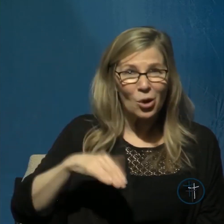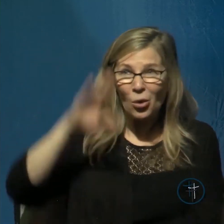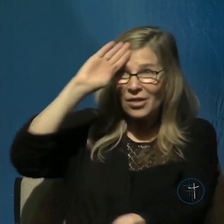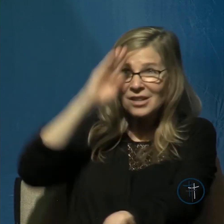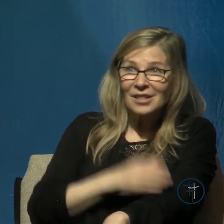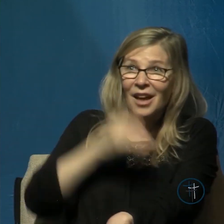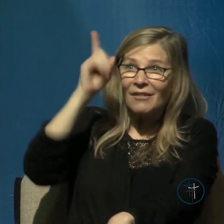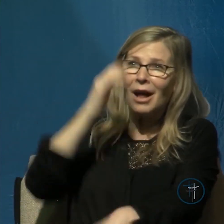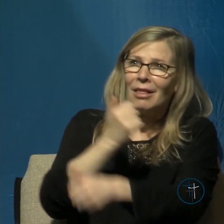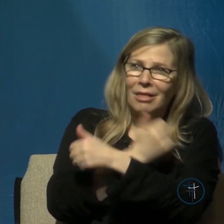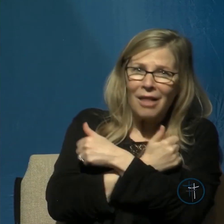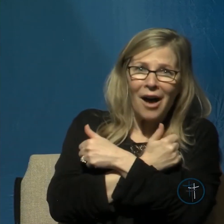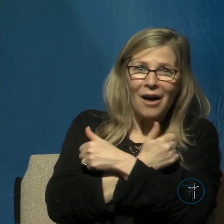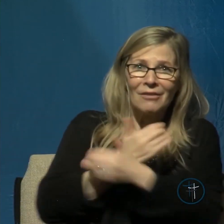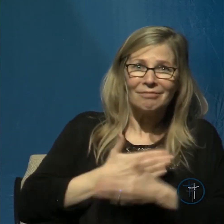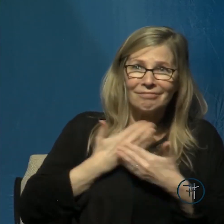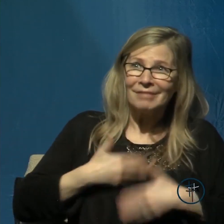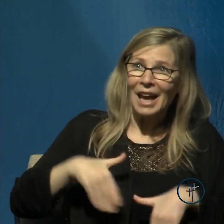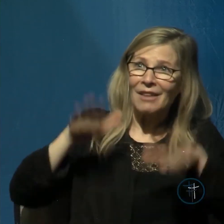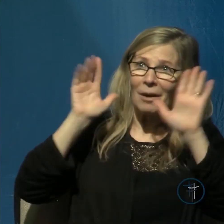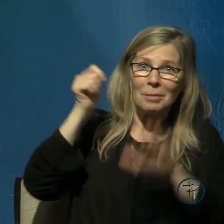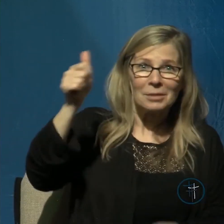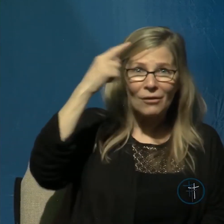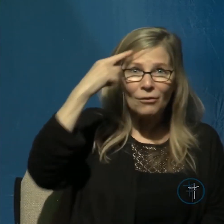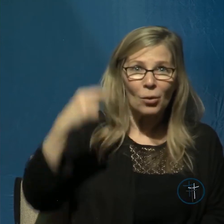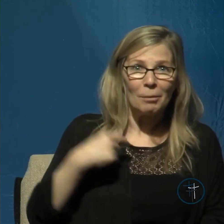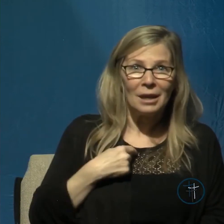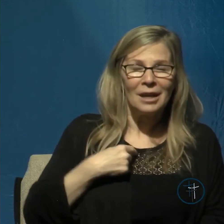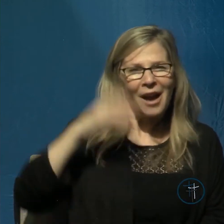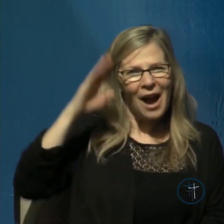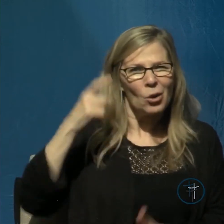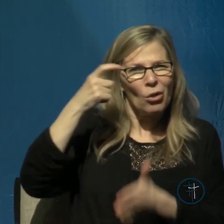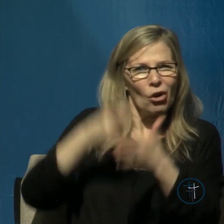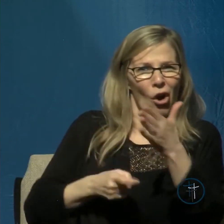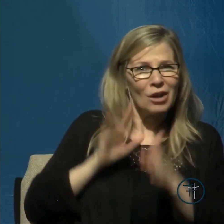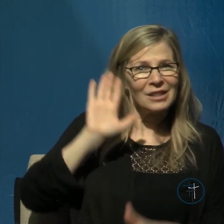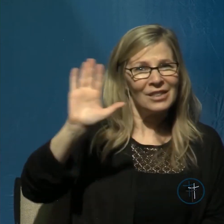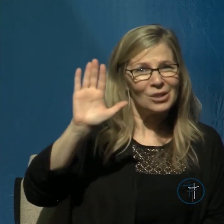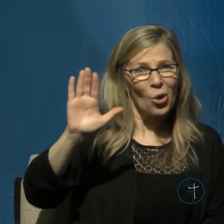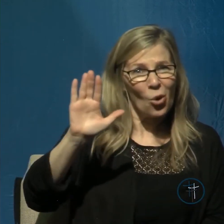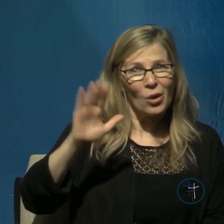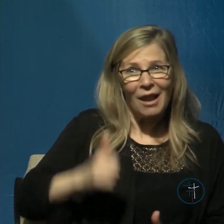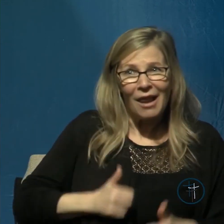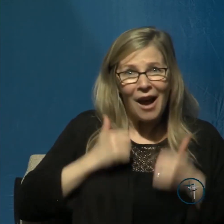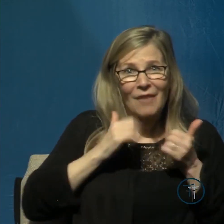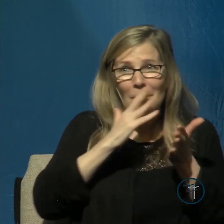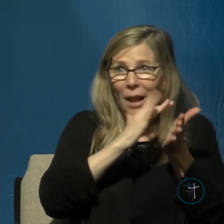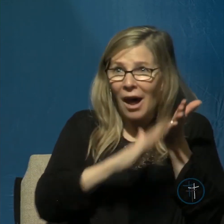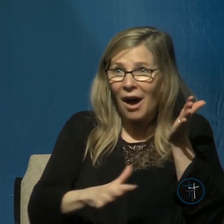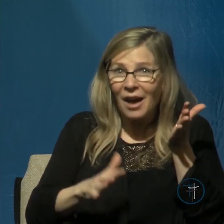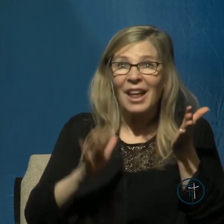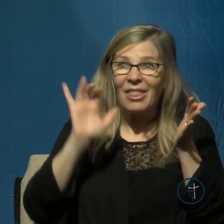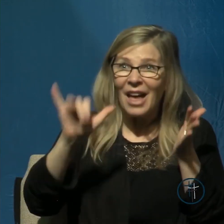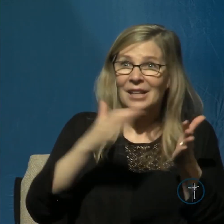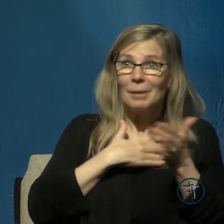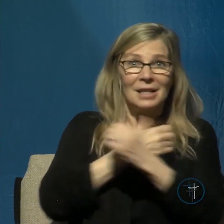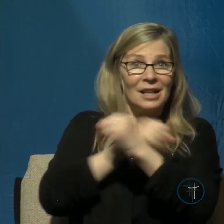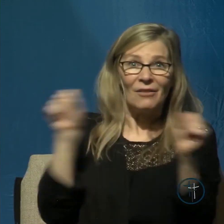and gave himself for me I know that at the cost of his own of his life's blood I have salvation and that I am a child of